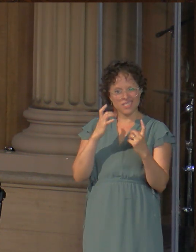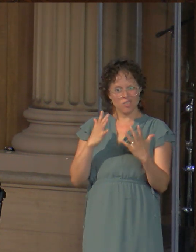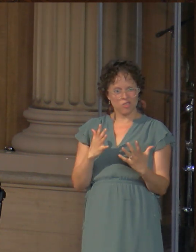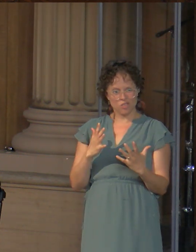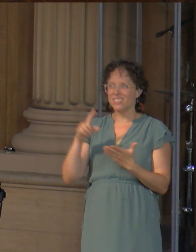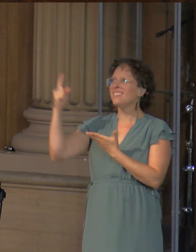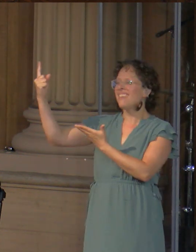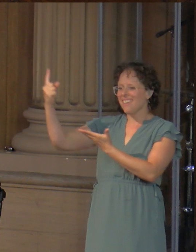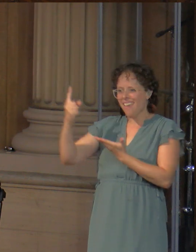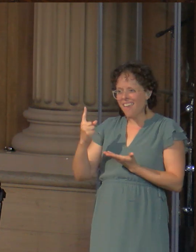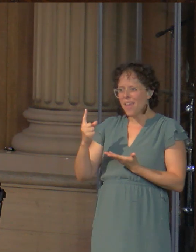who's like Jesus.